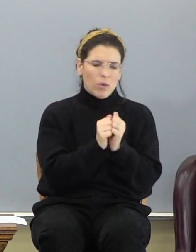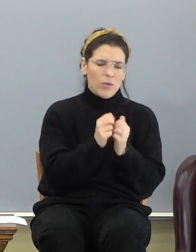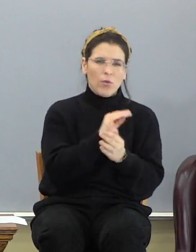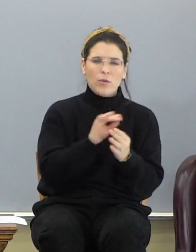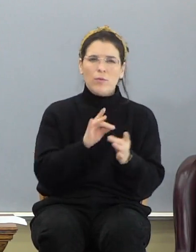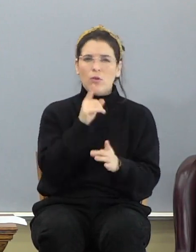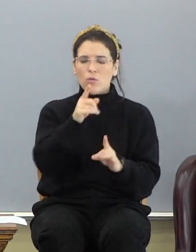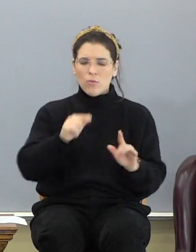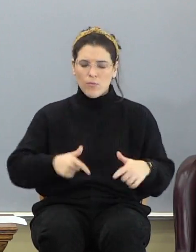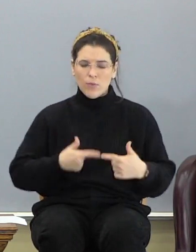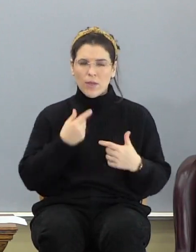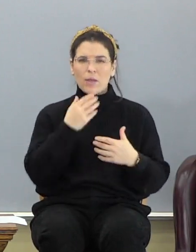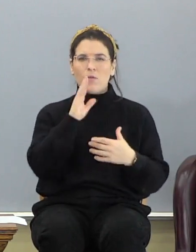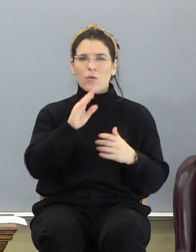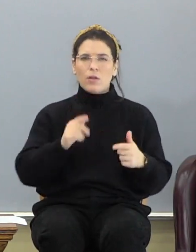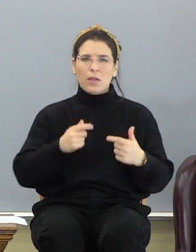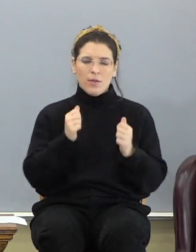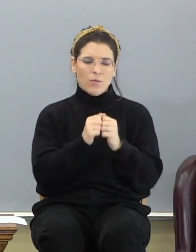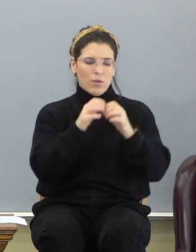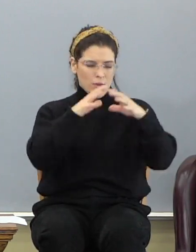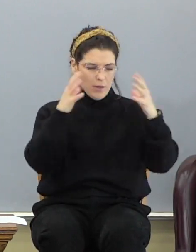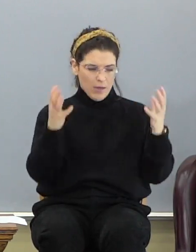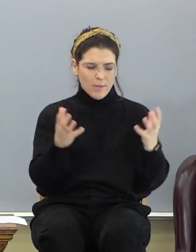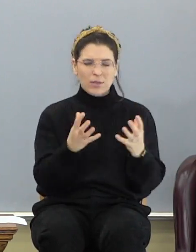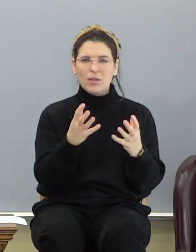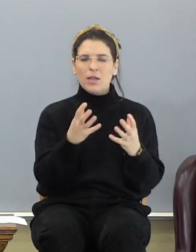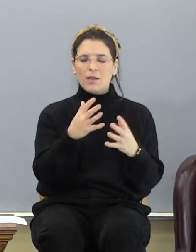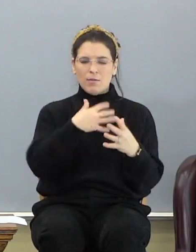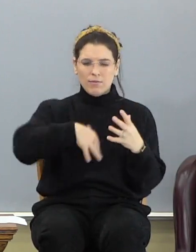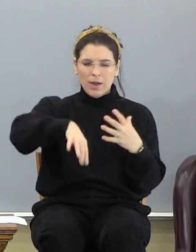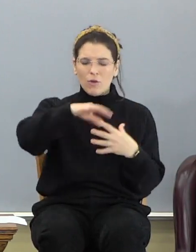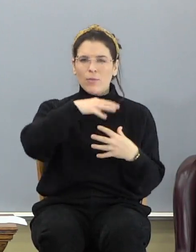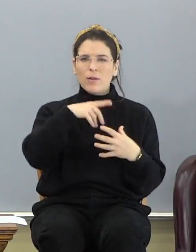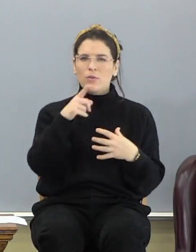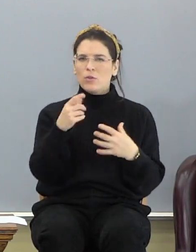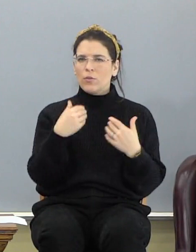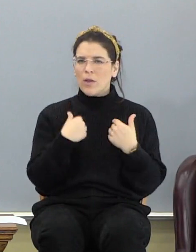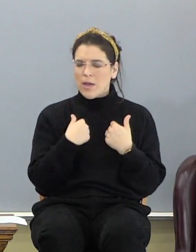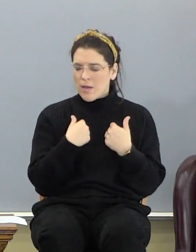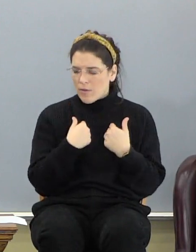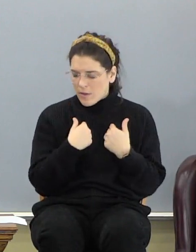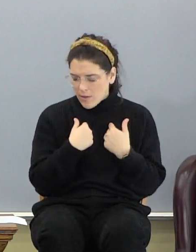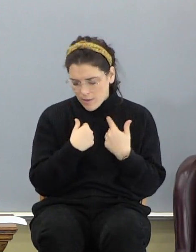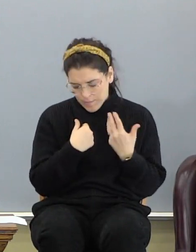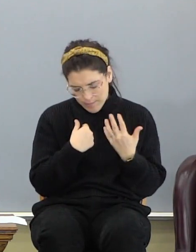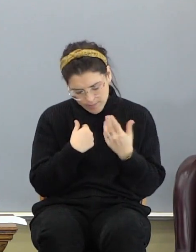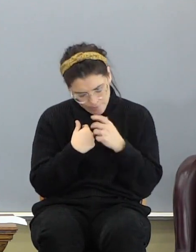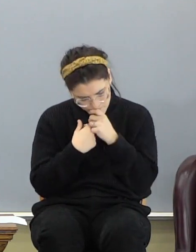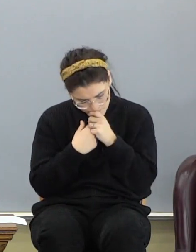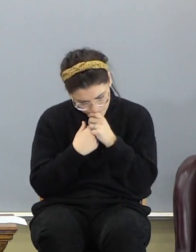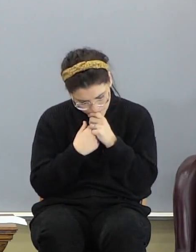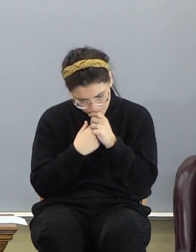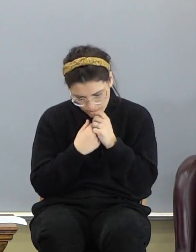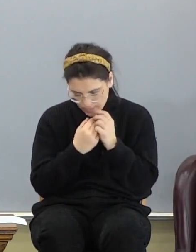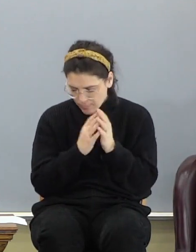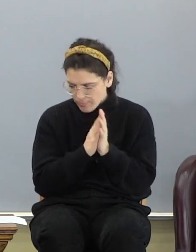your life in an encapsulized environment. Did you ever take a, what is this stuff?